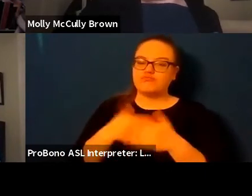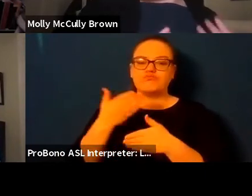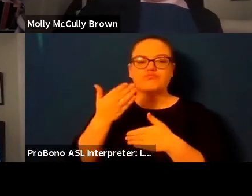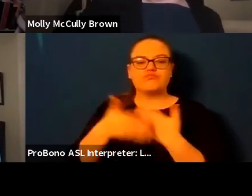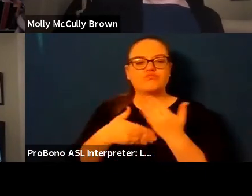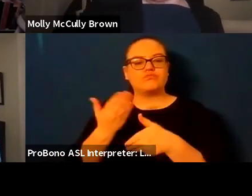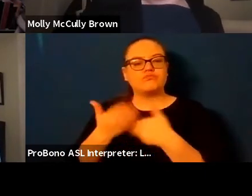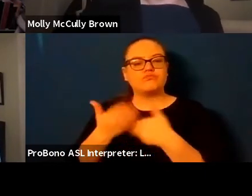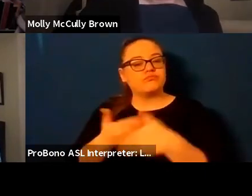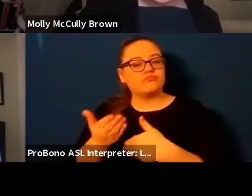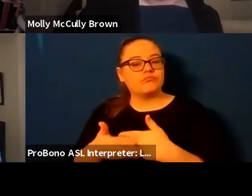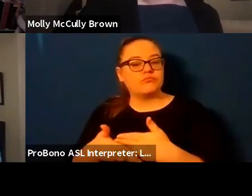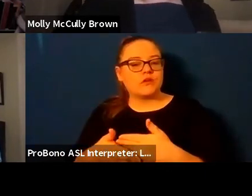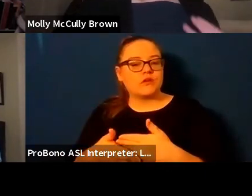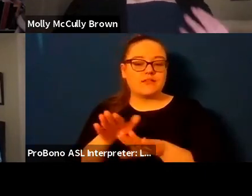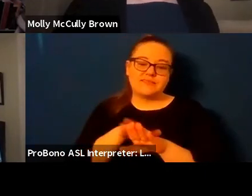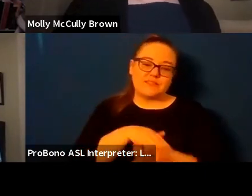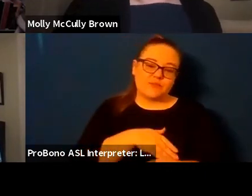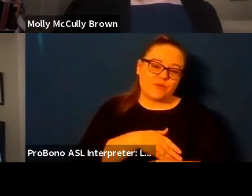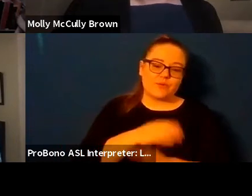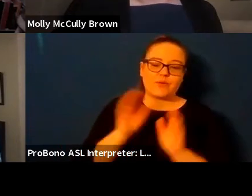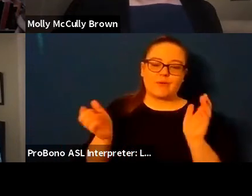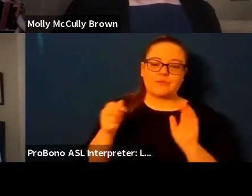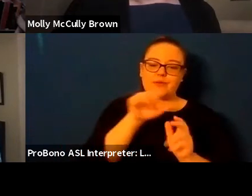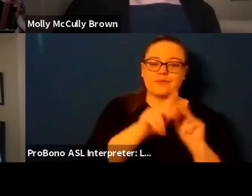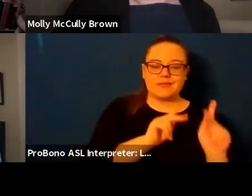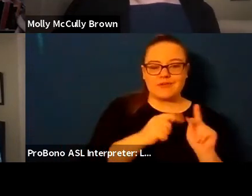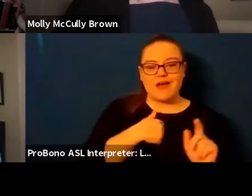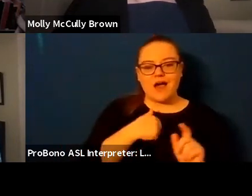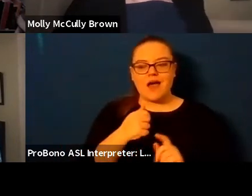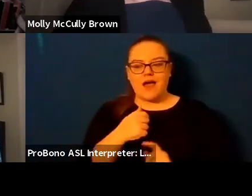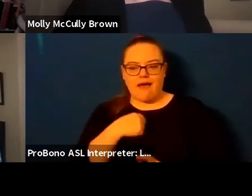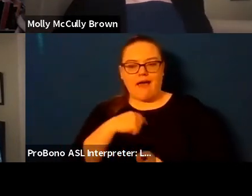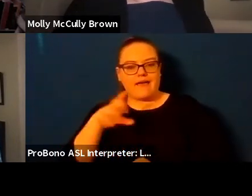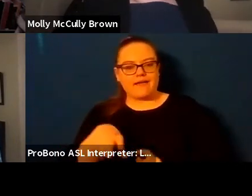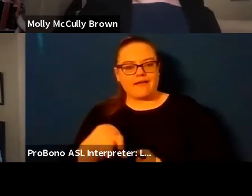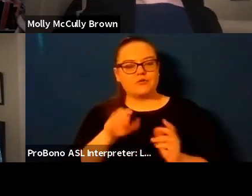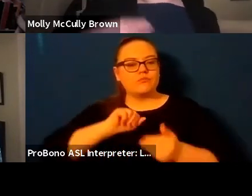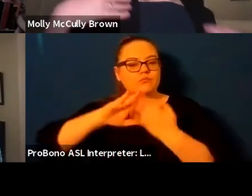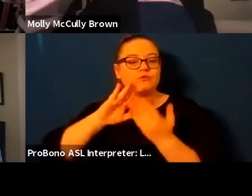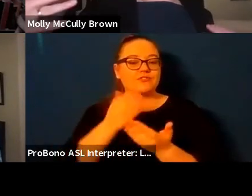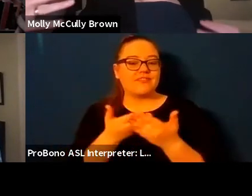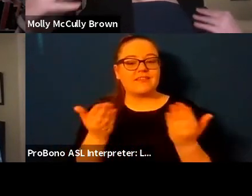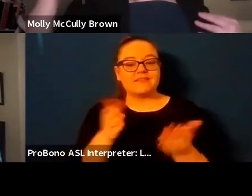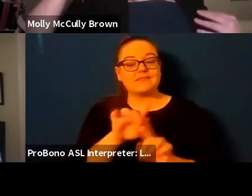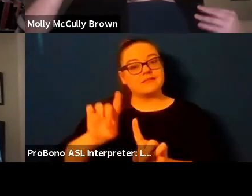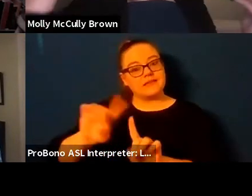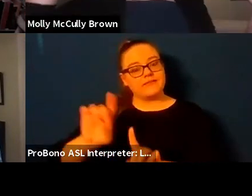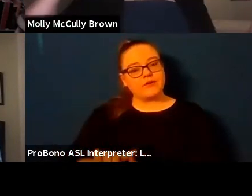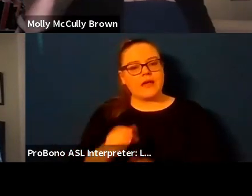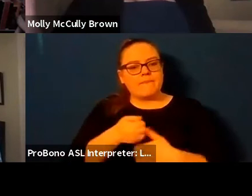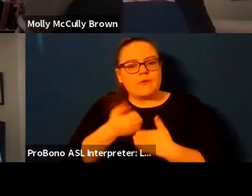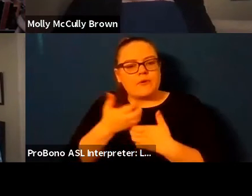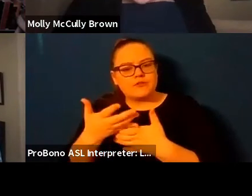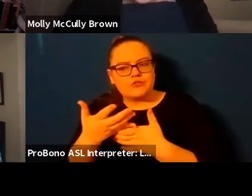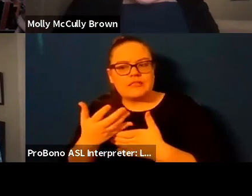the way in which i had to attend differently to things it rewarded the way in which i was sometimes stalled and slowed up